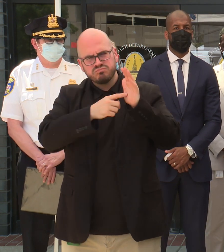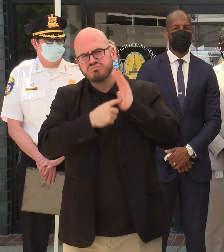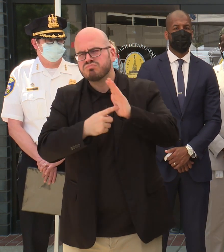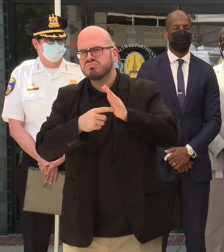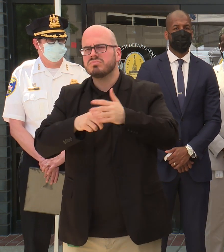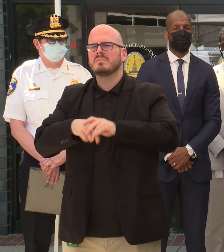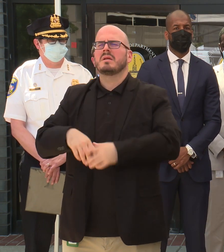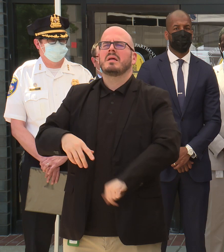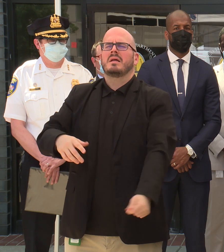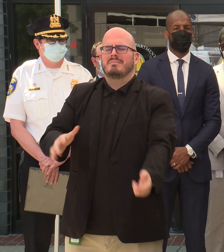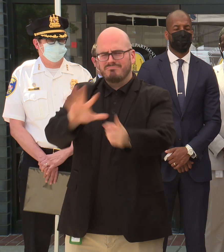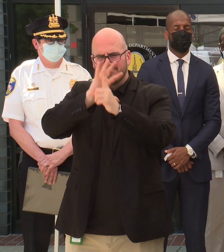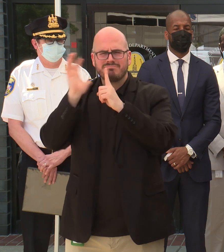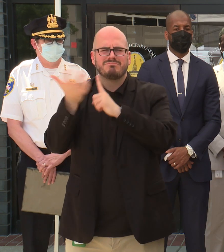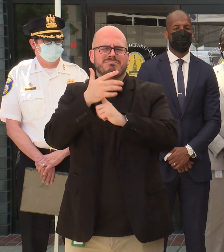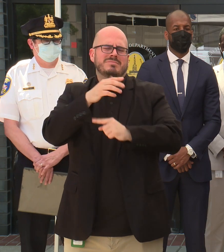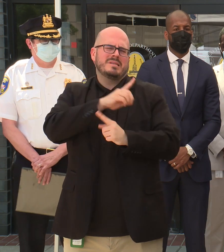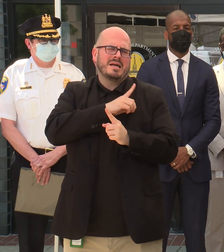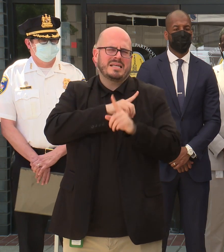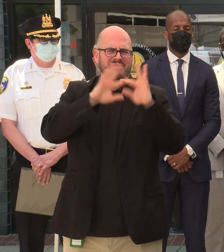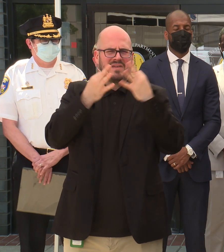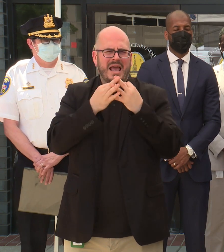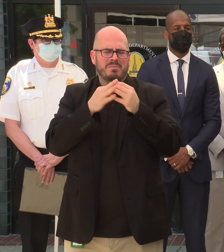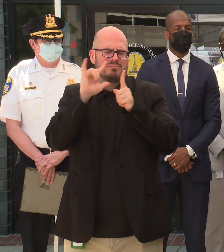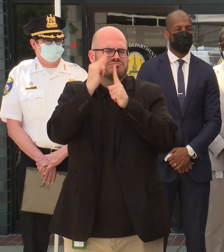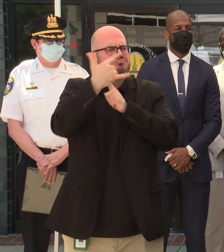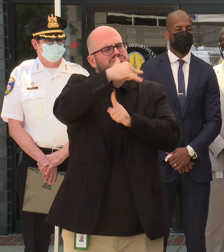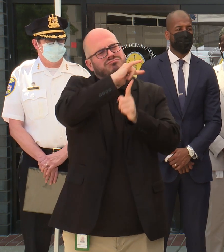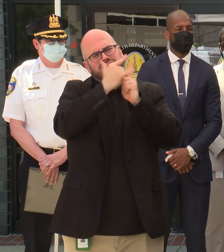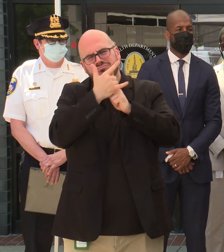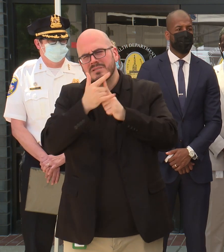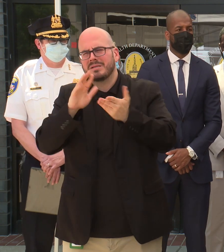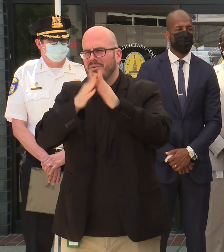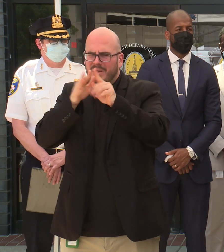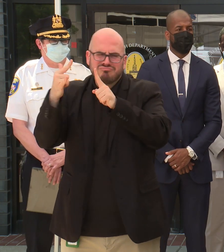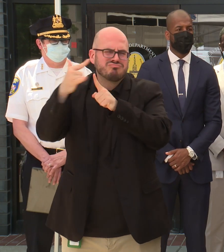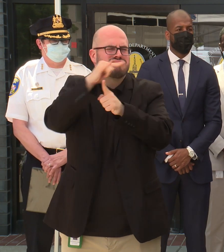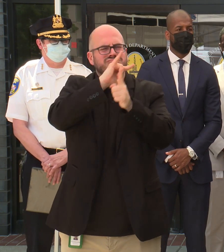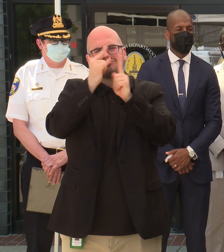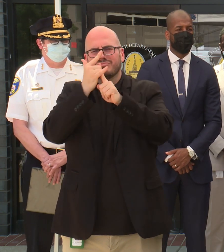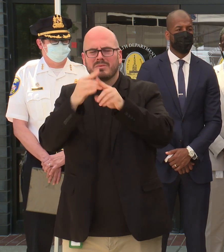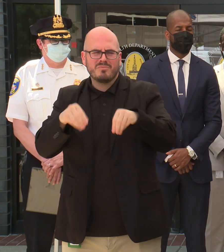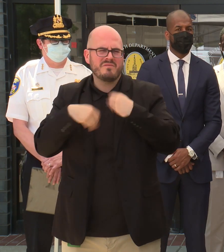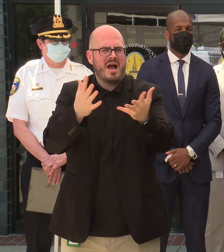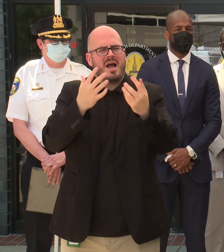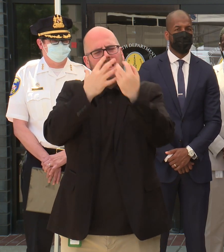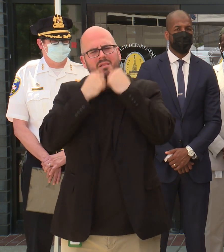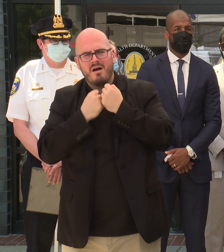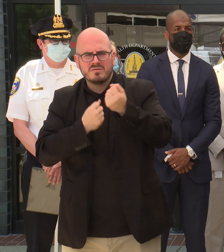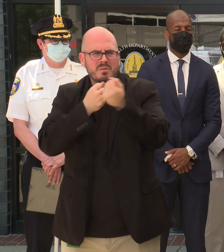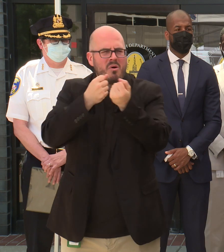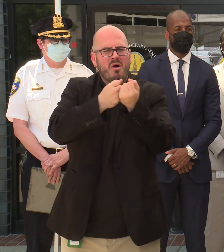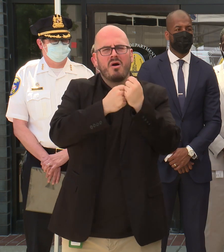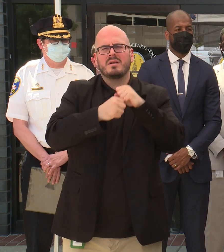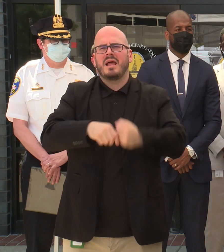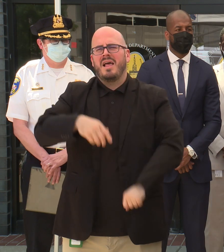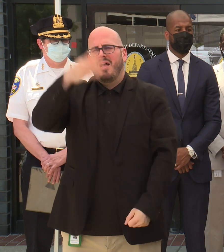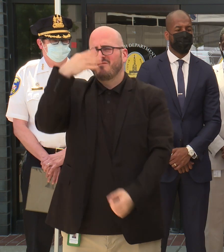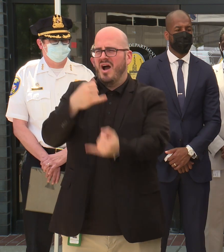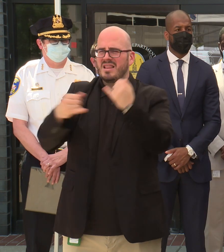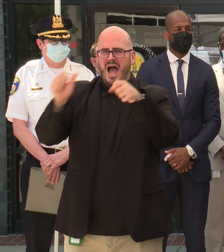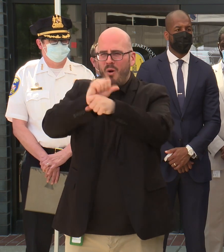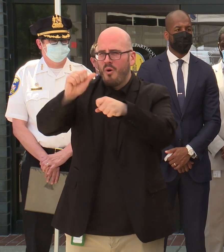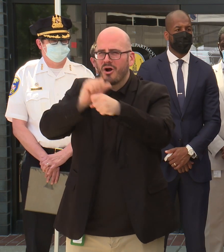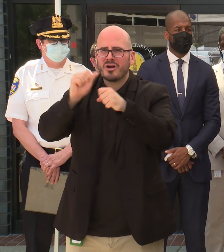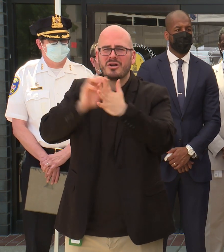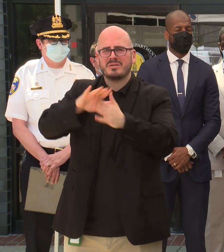family in love, to wrap his loved ones in love, to give love and support to the frontline workers who do this work